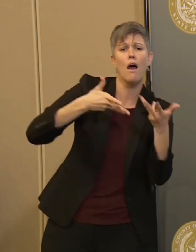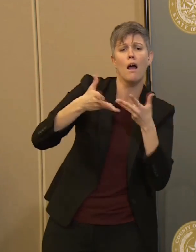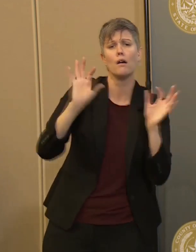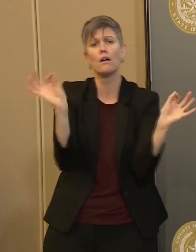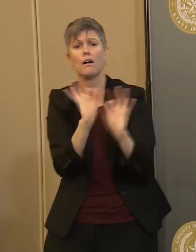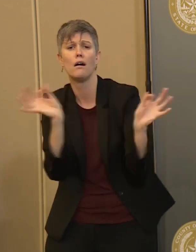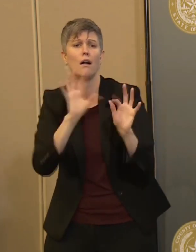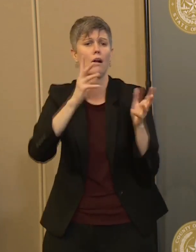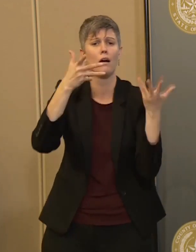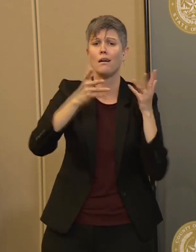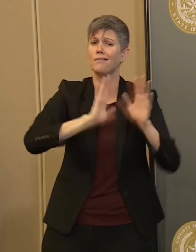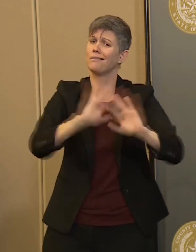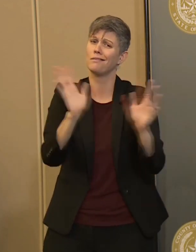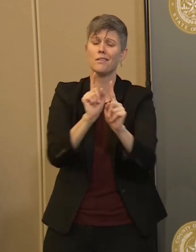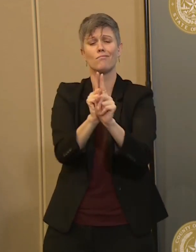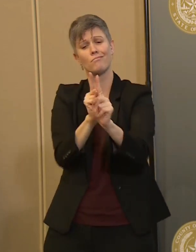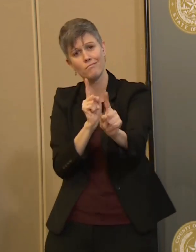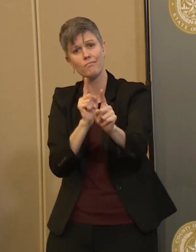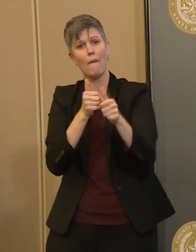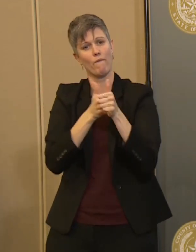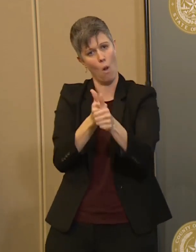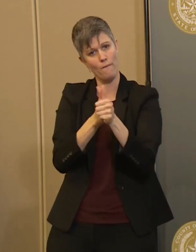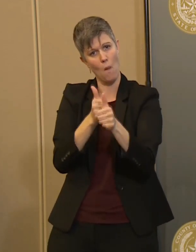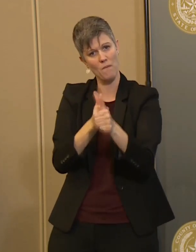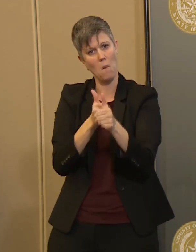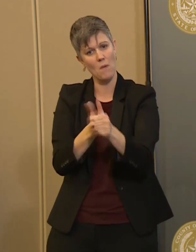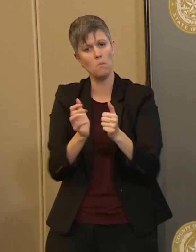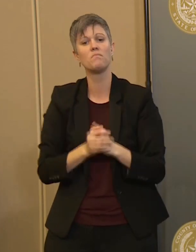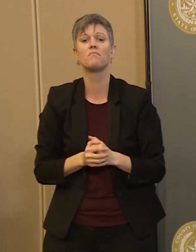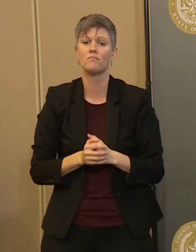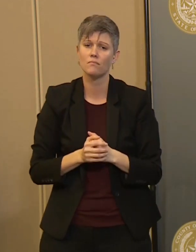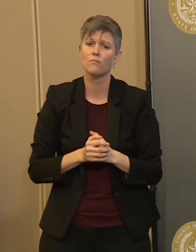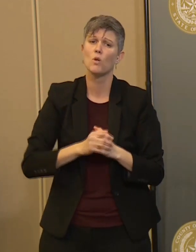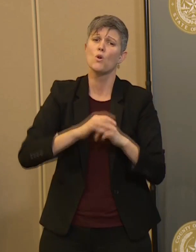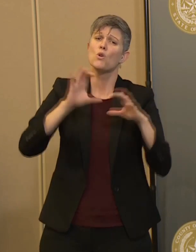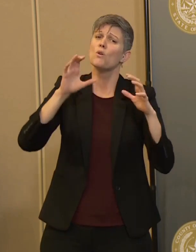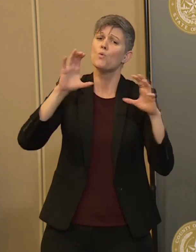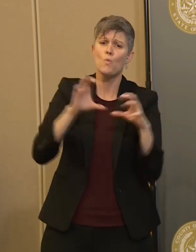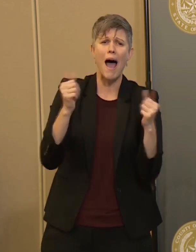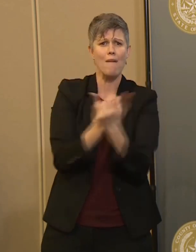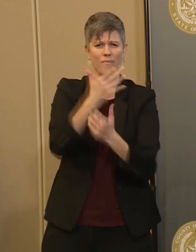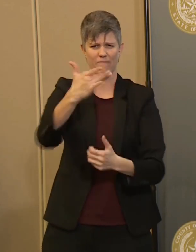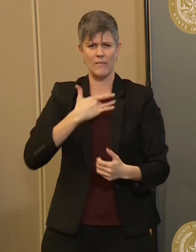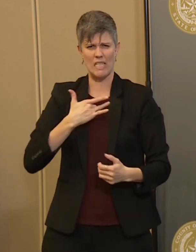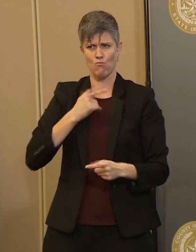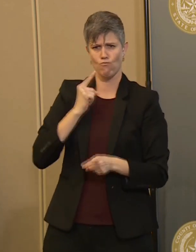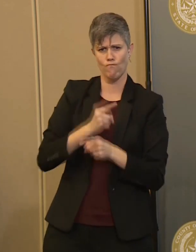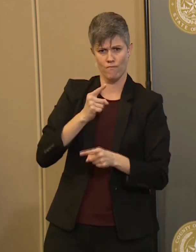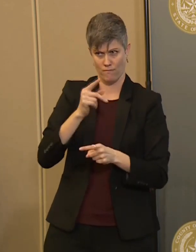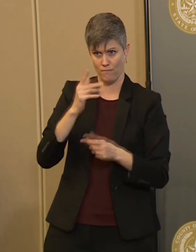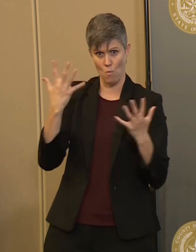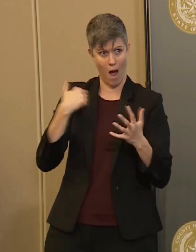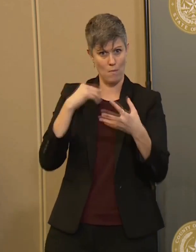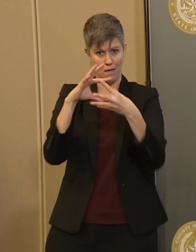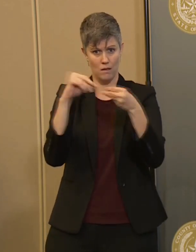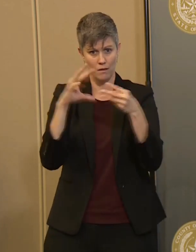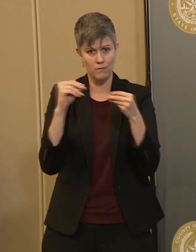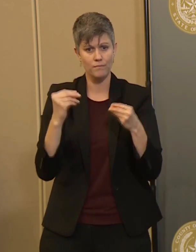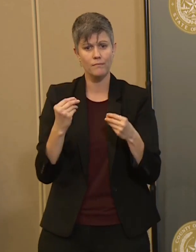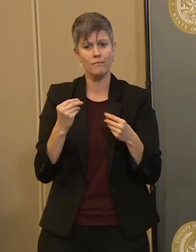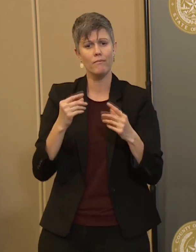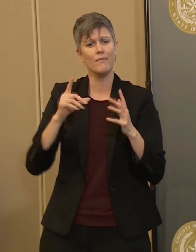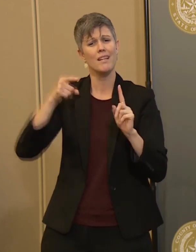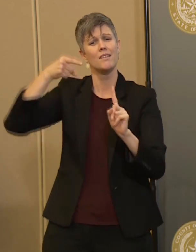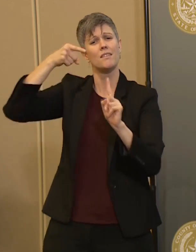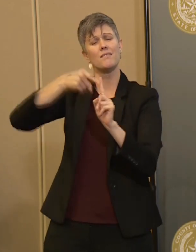social distancing up, and to do all the things that are detailed in what will be known as exhibit B of these orders with